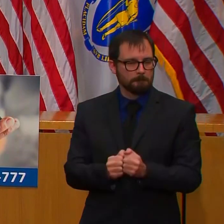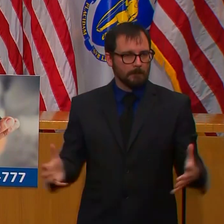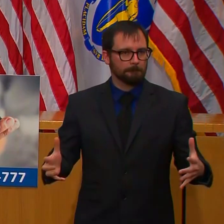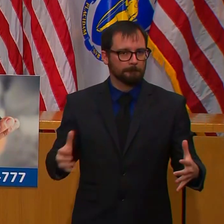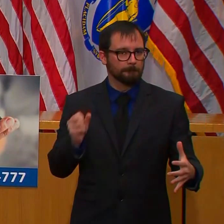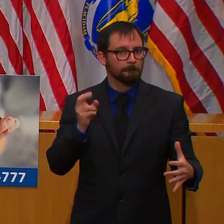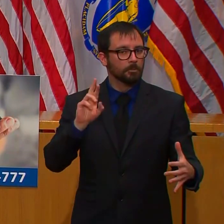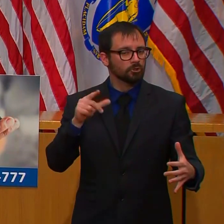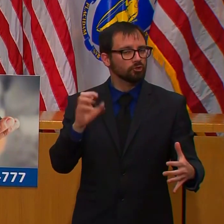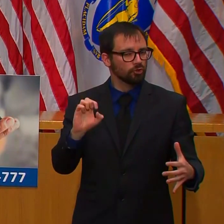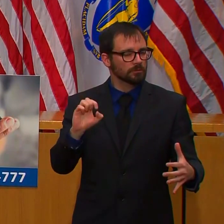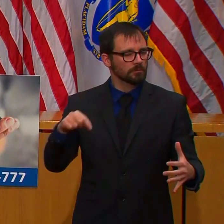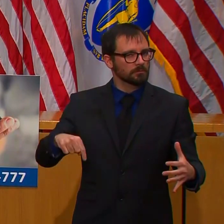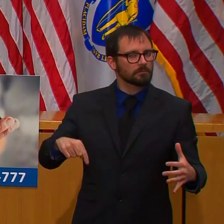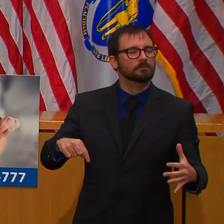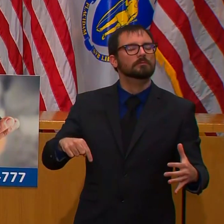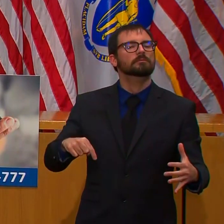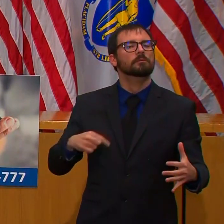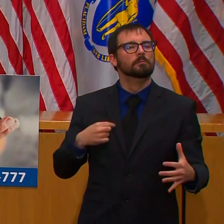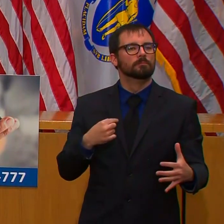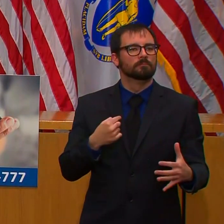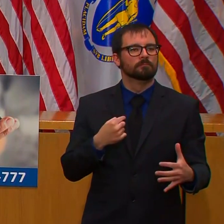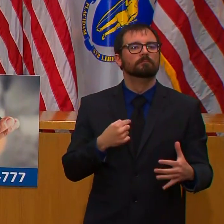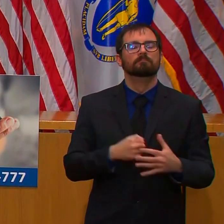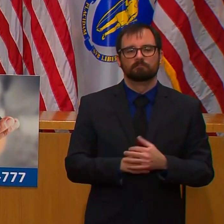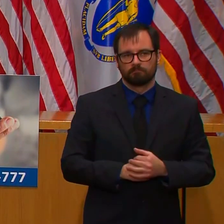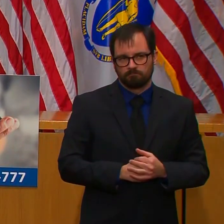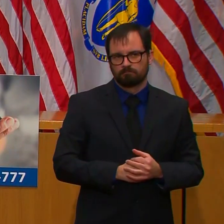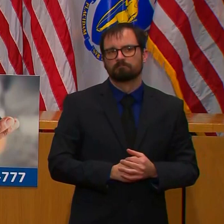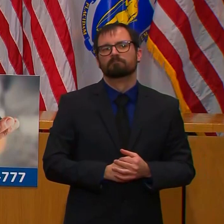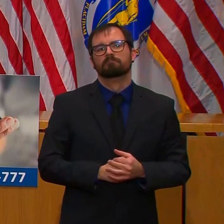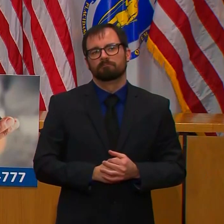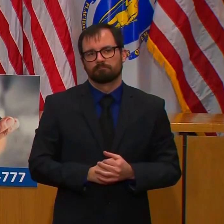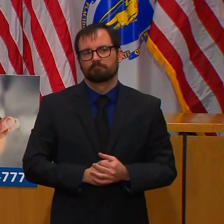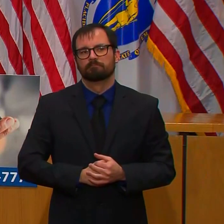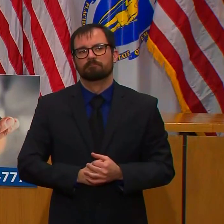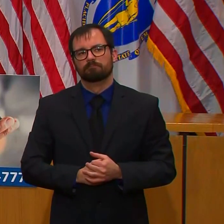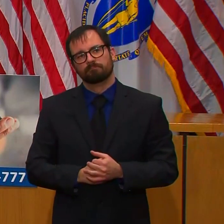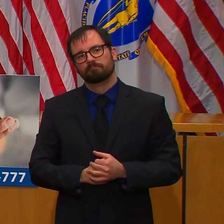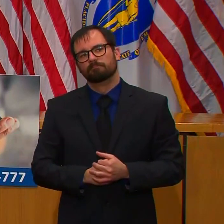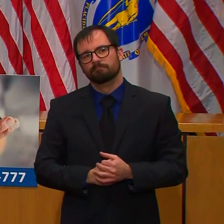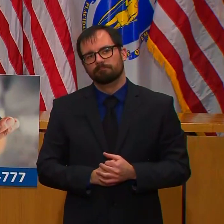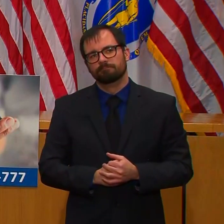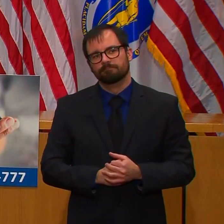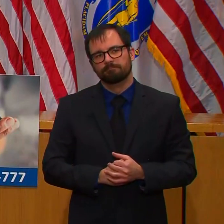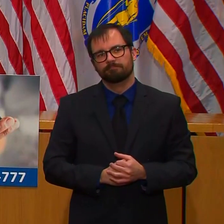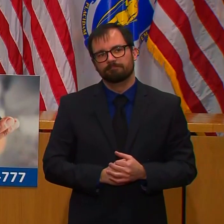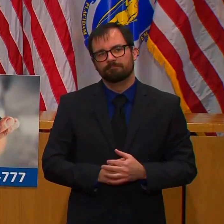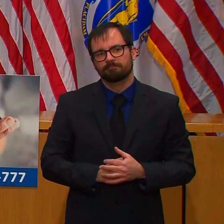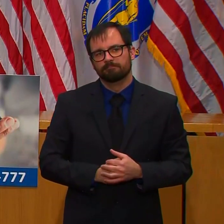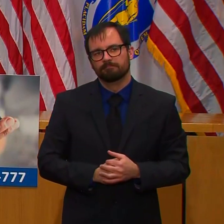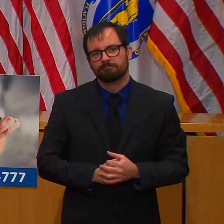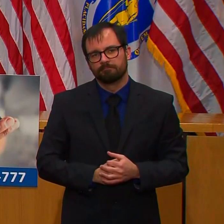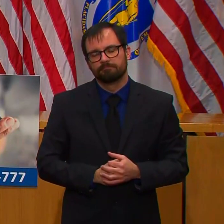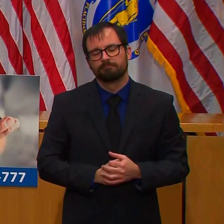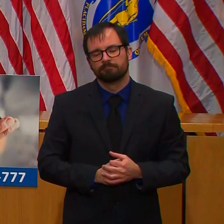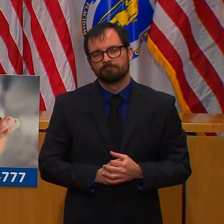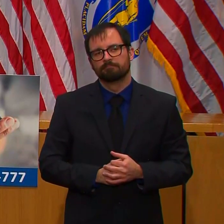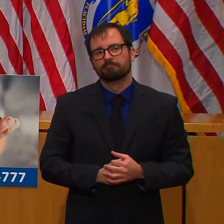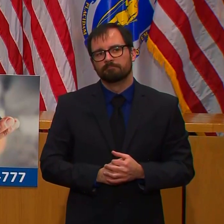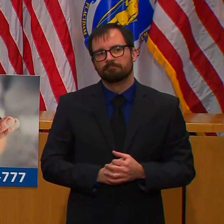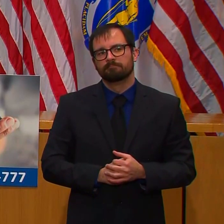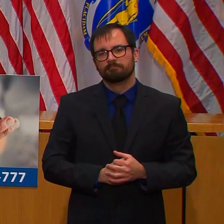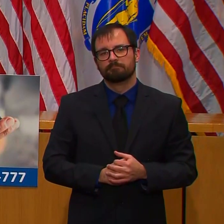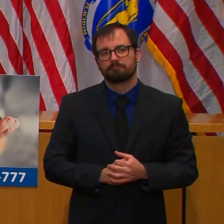and providing key services to those who need it. while still protecting the health and safety of our workforce and the public.